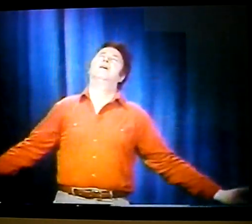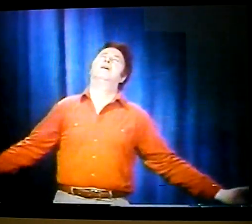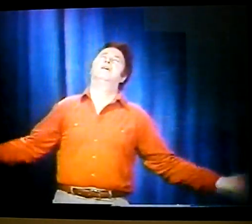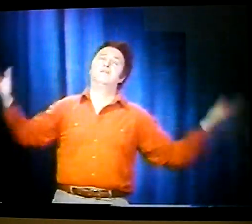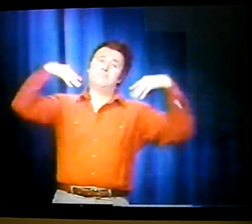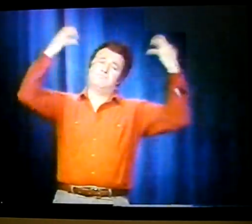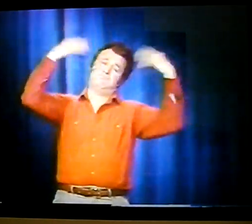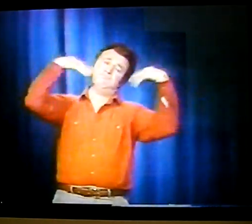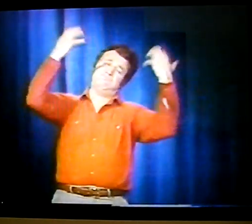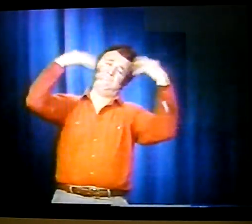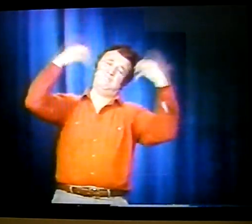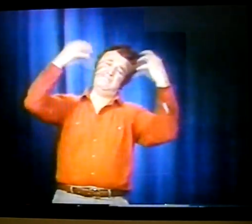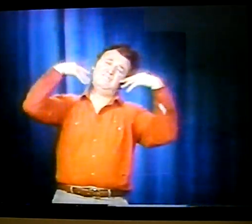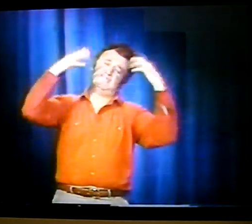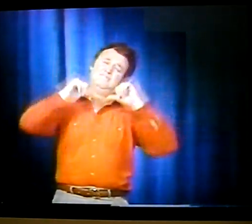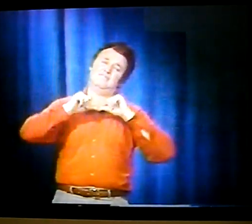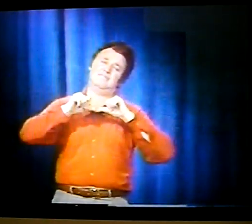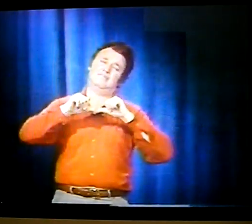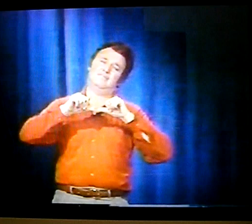I laid there on the ground letting the rain hit me.